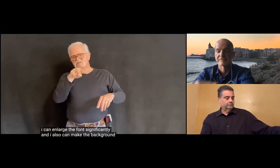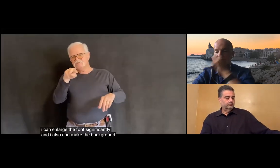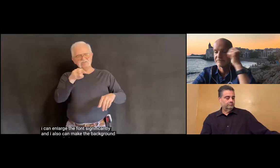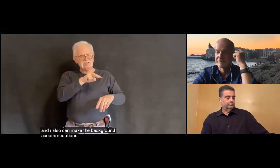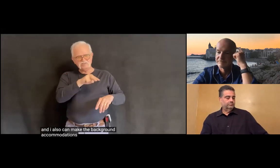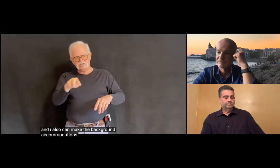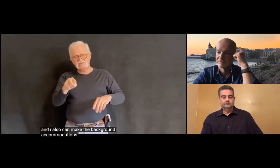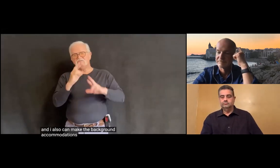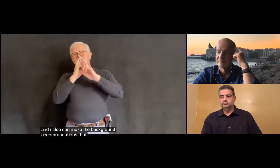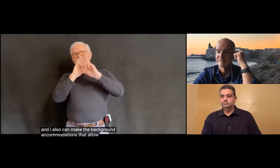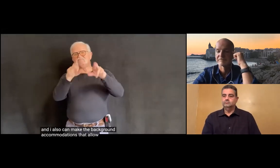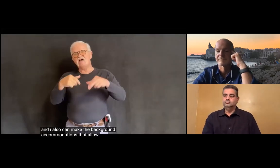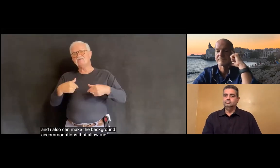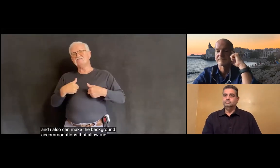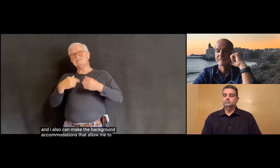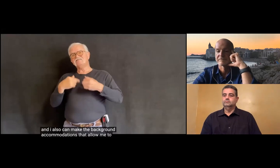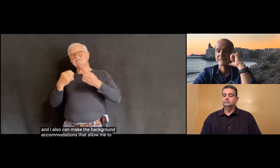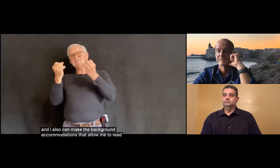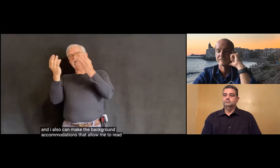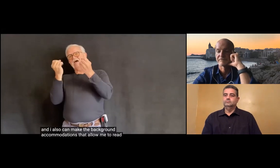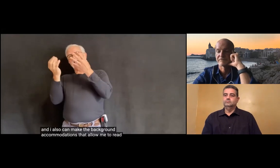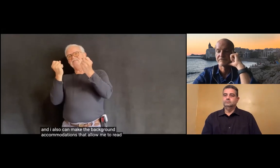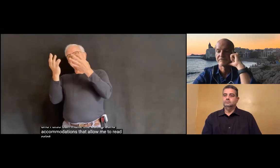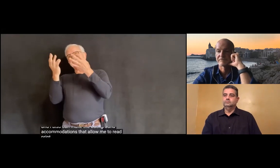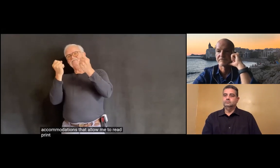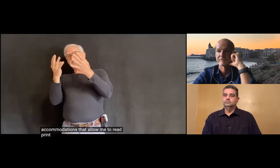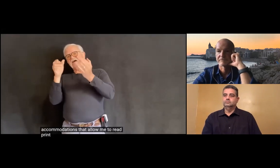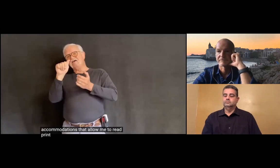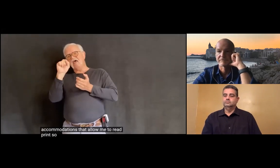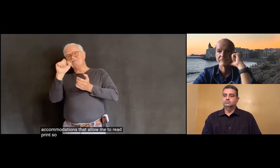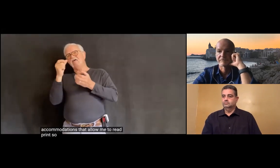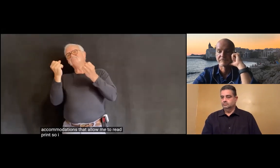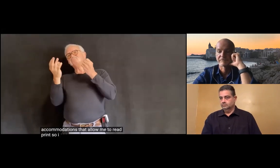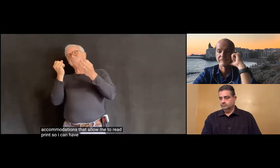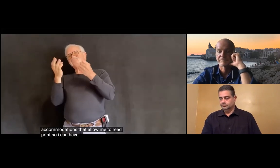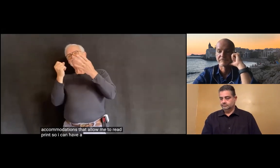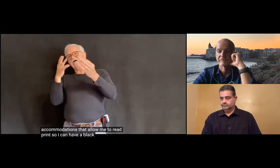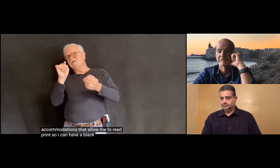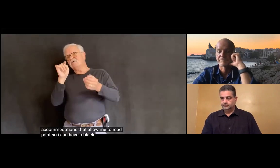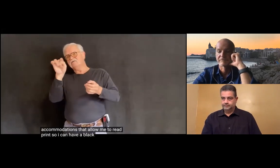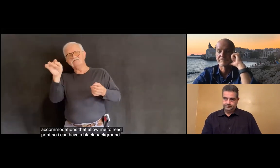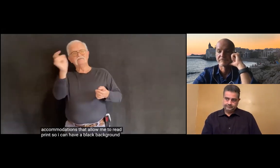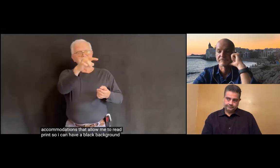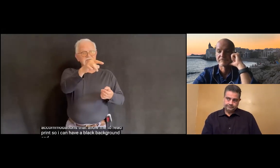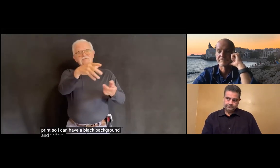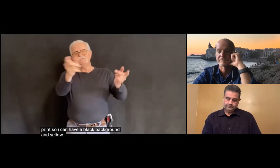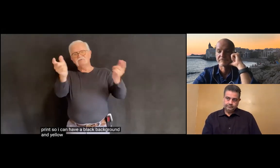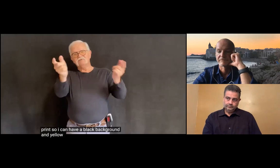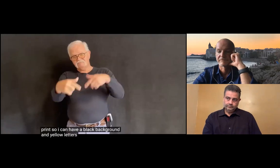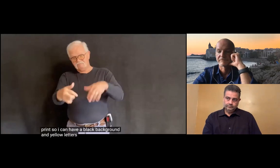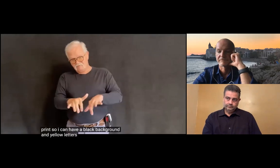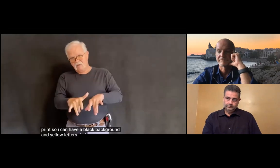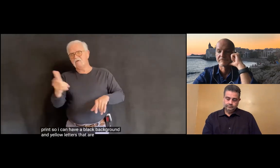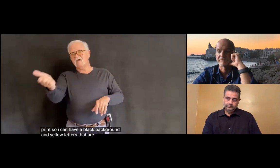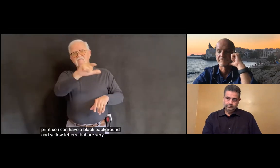background accommodations that allow me to read print. So, I can have a black background and yellow